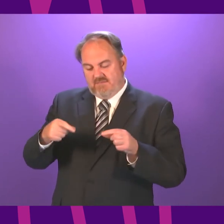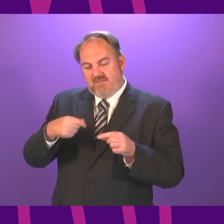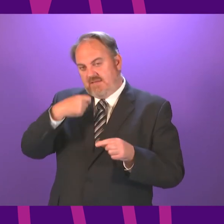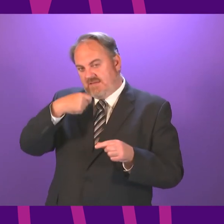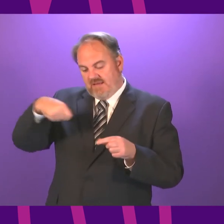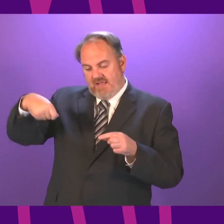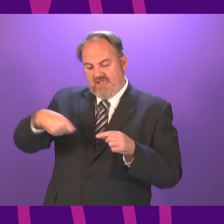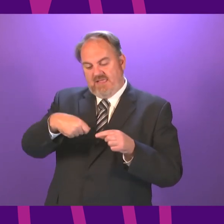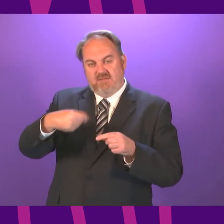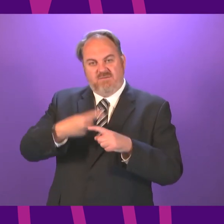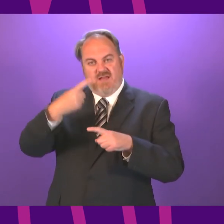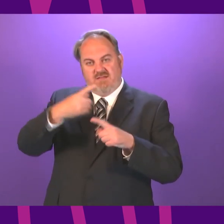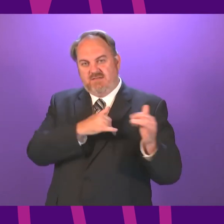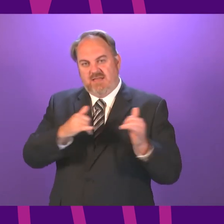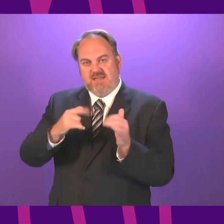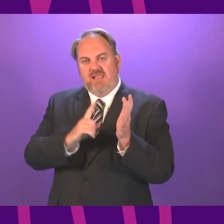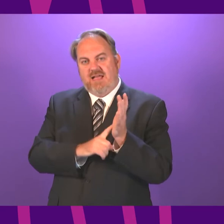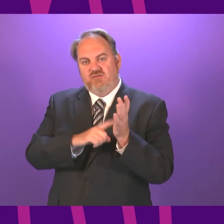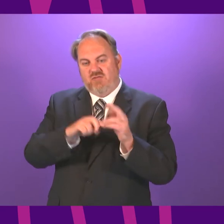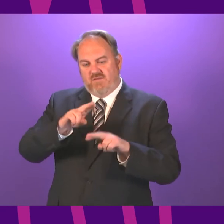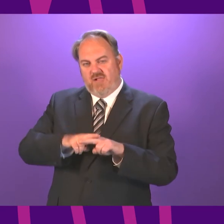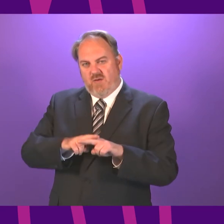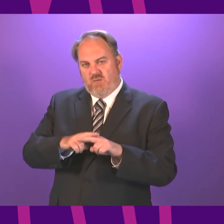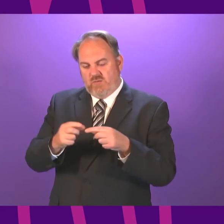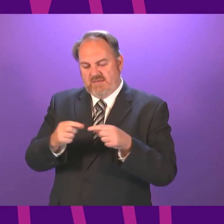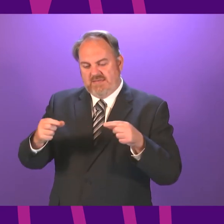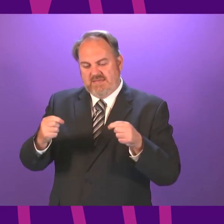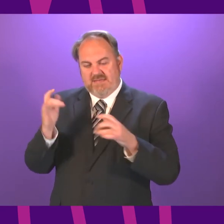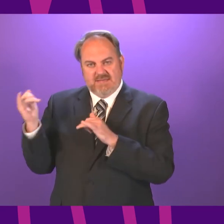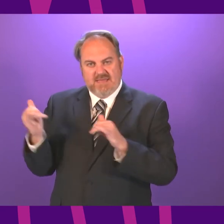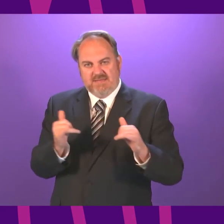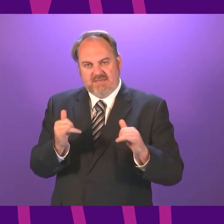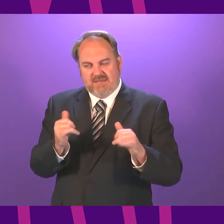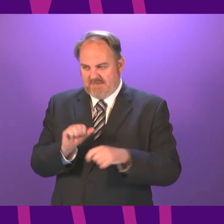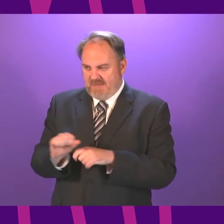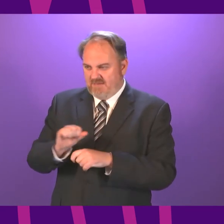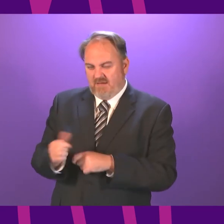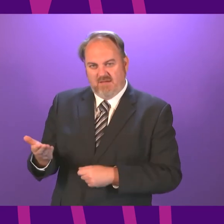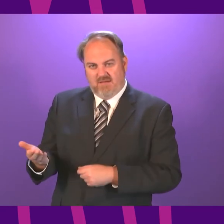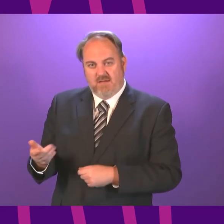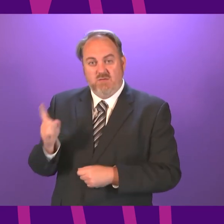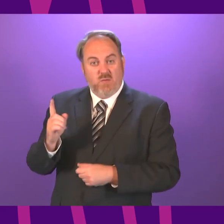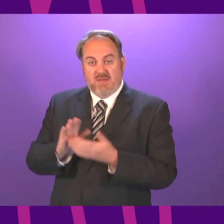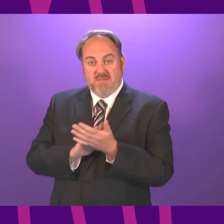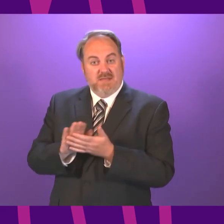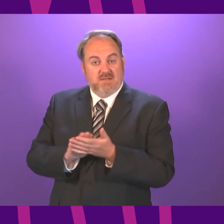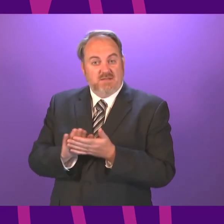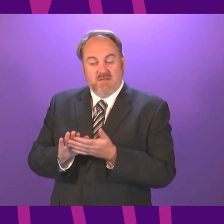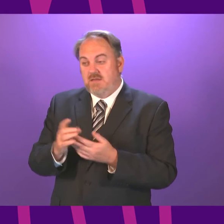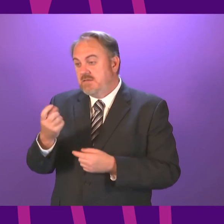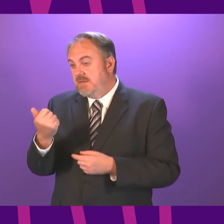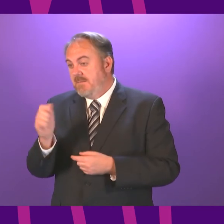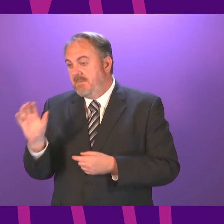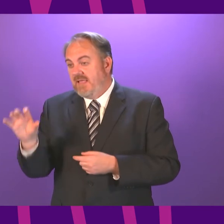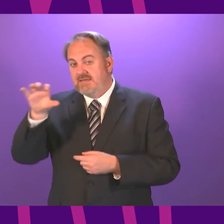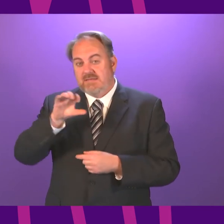criticised by public health experts? Or does the First Minister share my concern that wherever in the world further, more dangerous